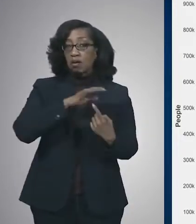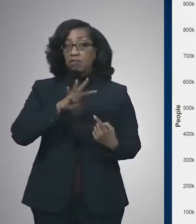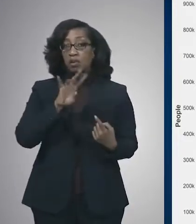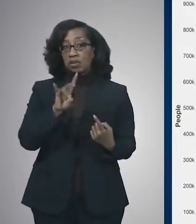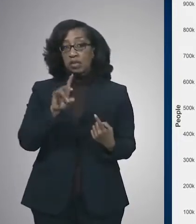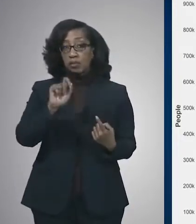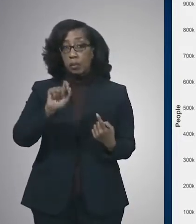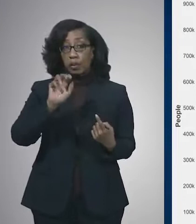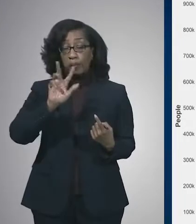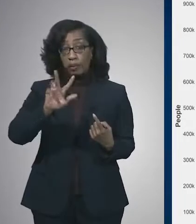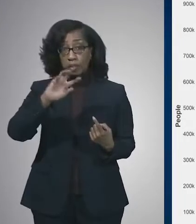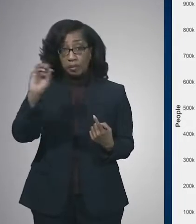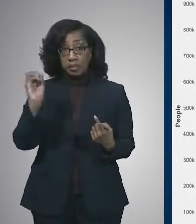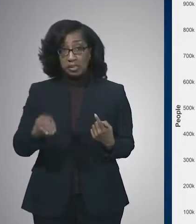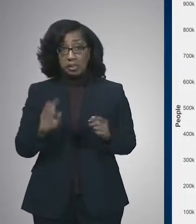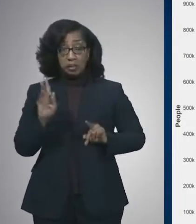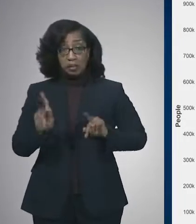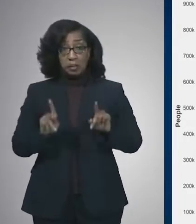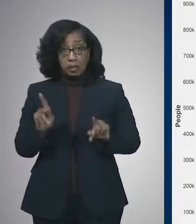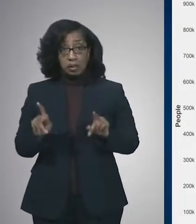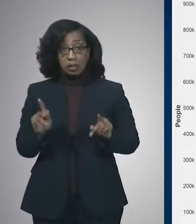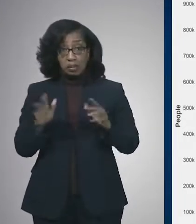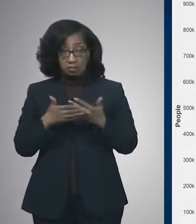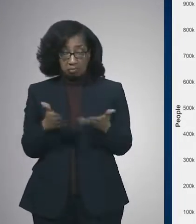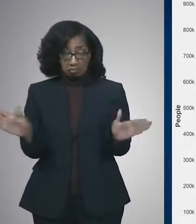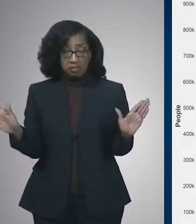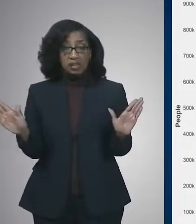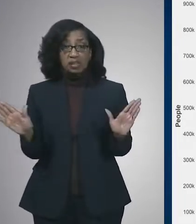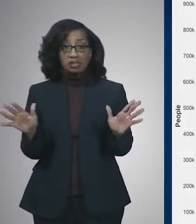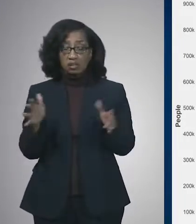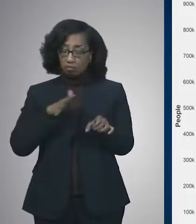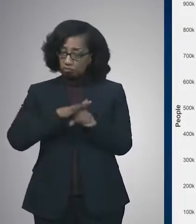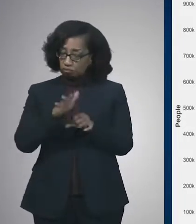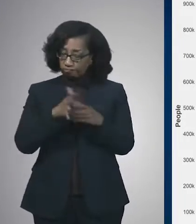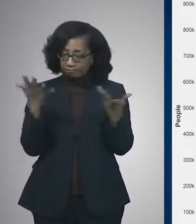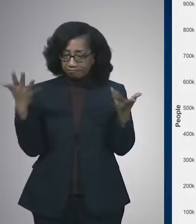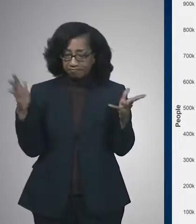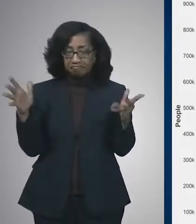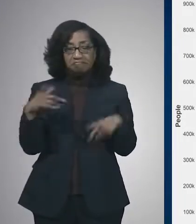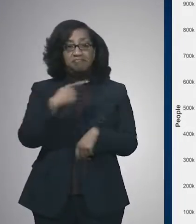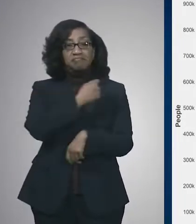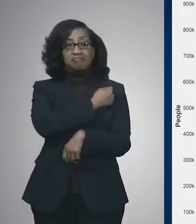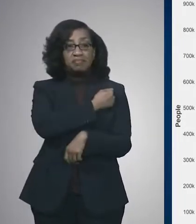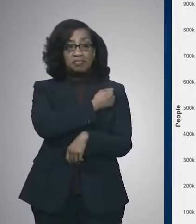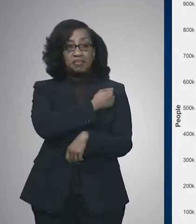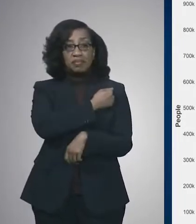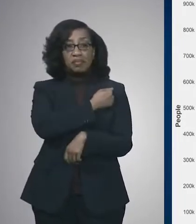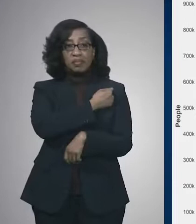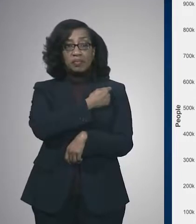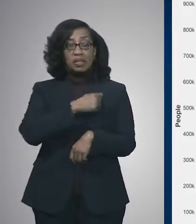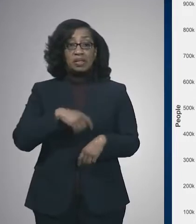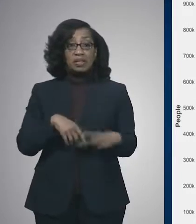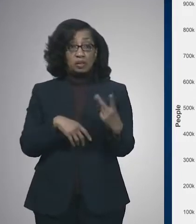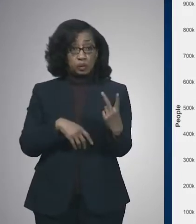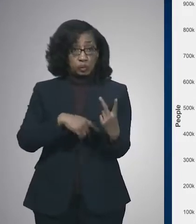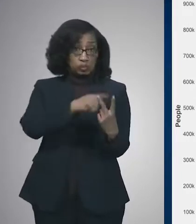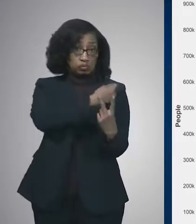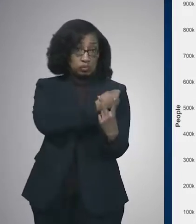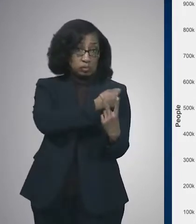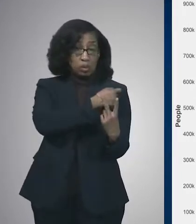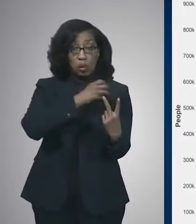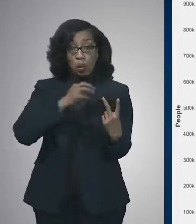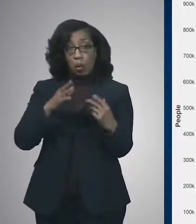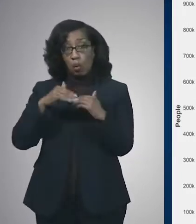.3% of the population overall is fully vaccinated, having completed their series of two vaccinations